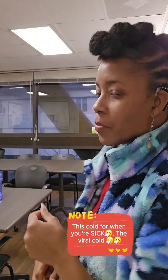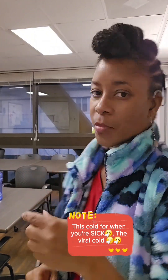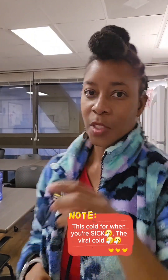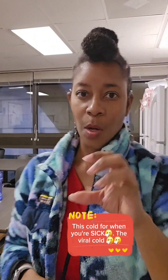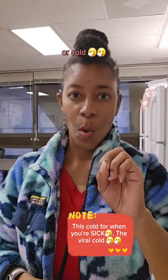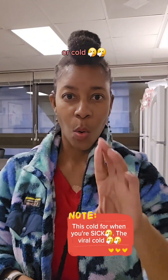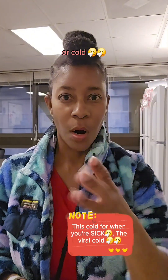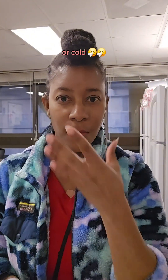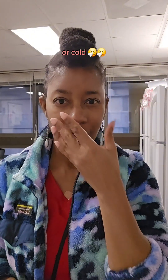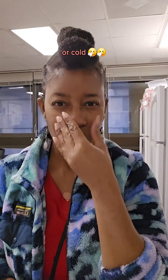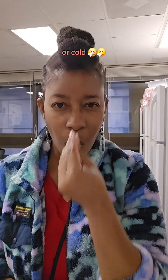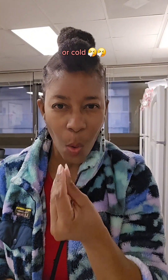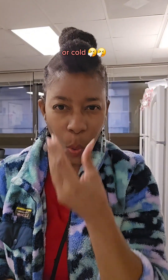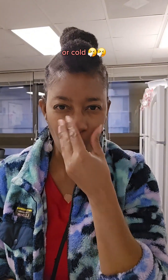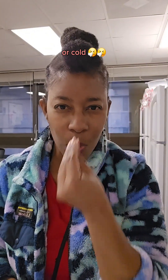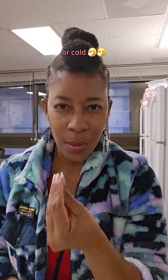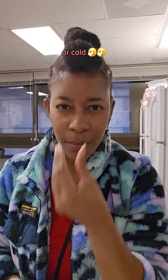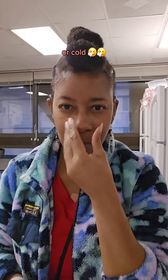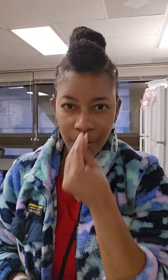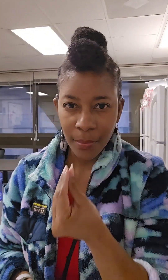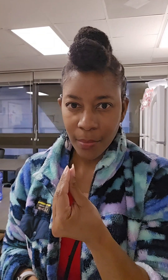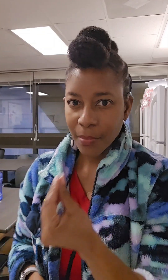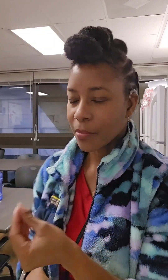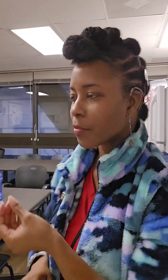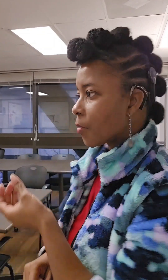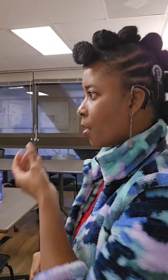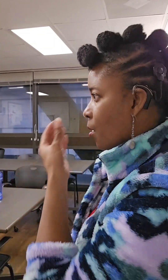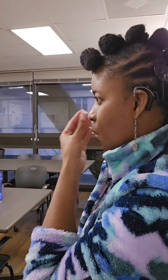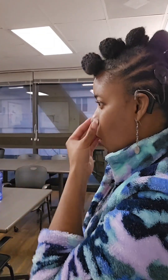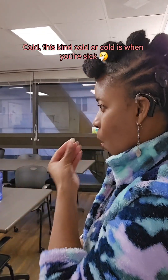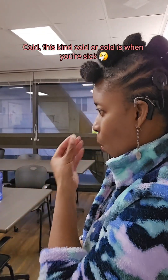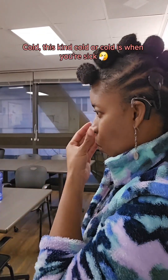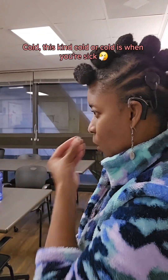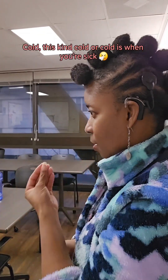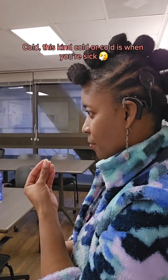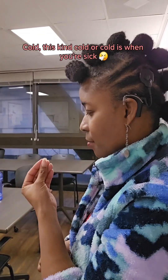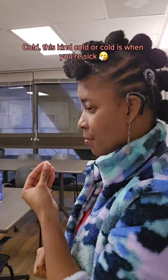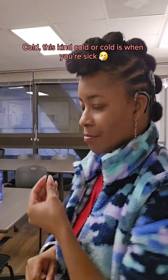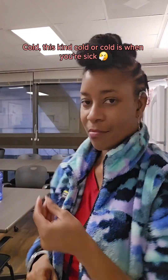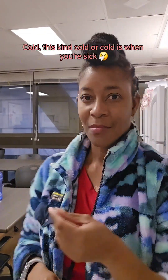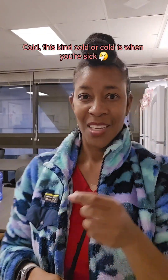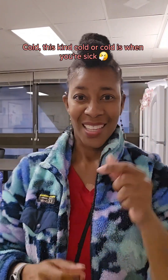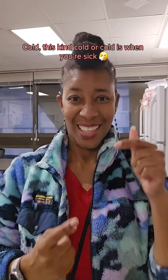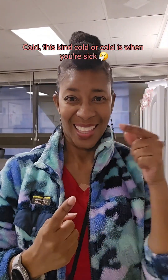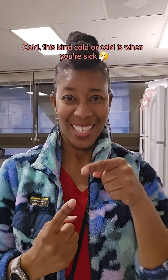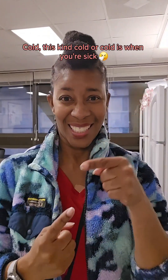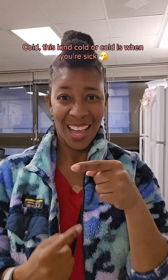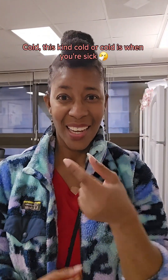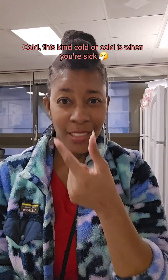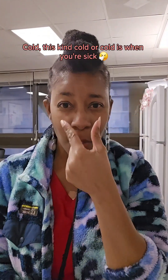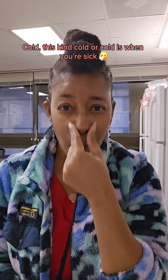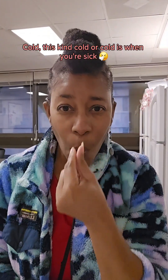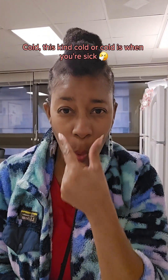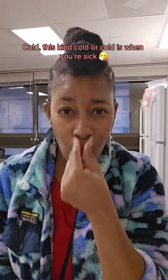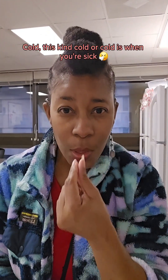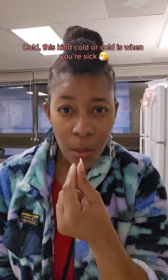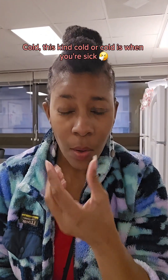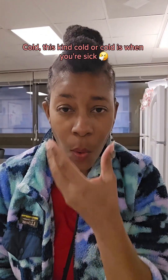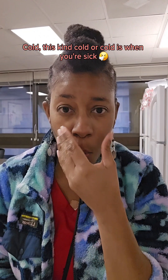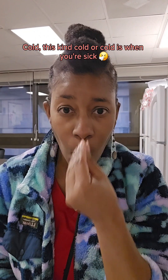Or, cold, cold. This kind, cold or